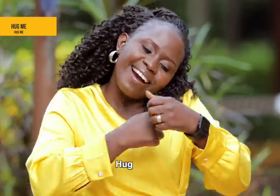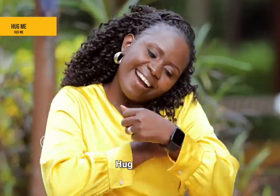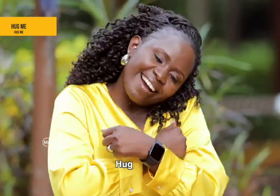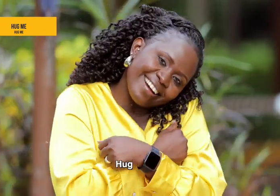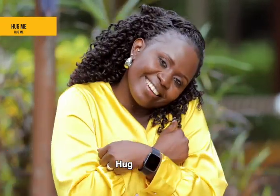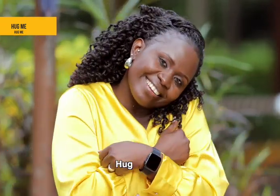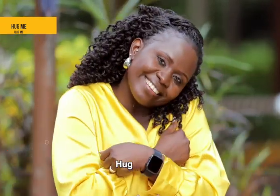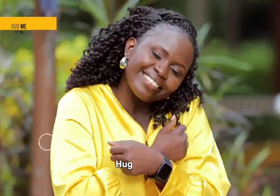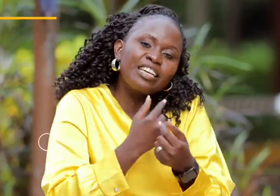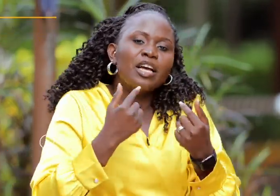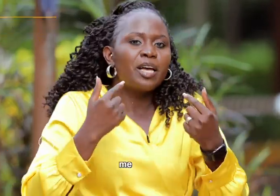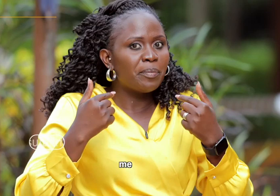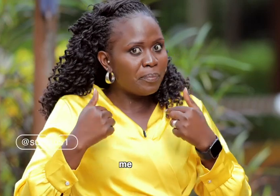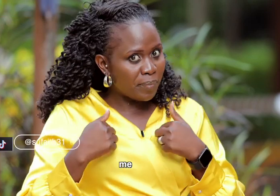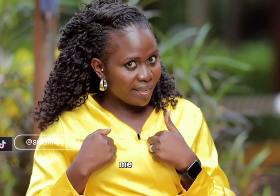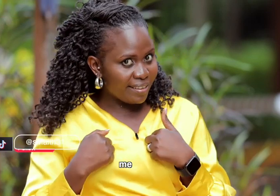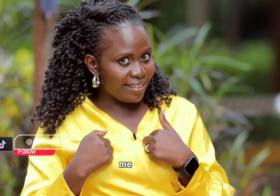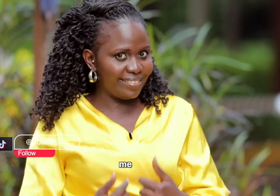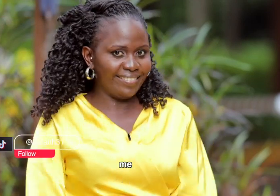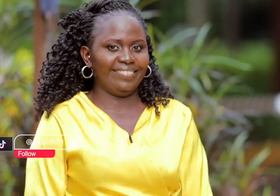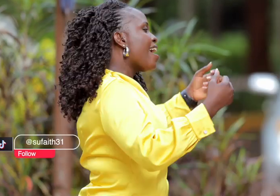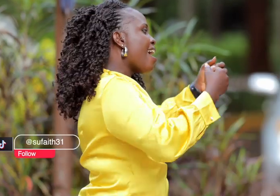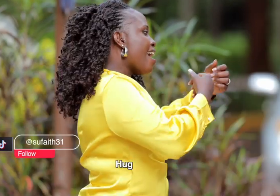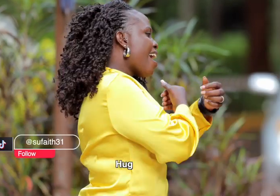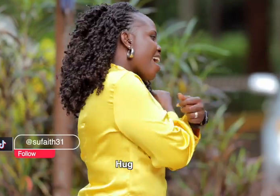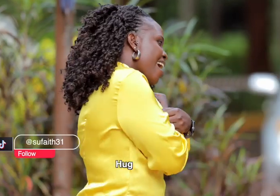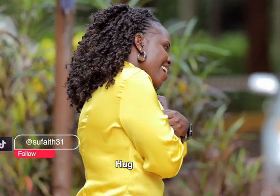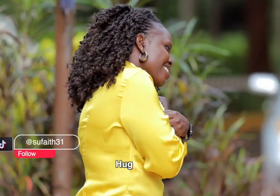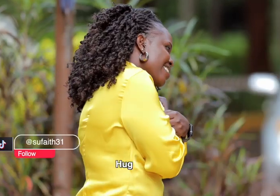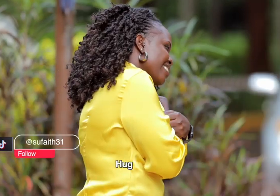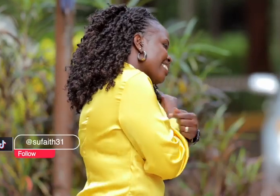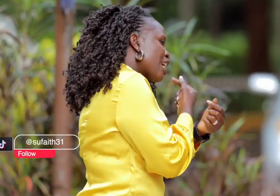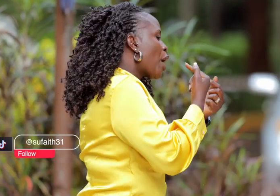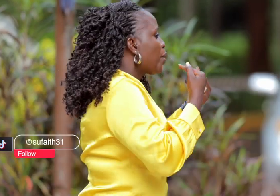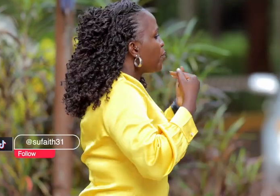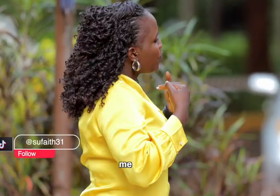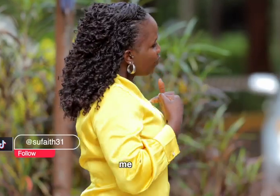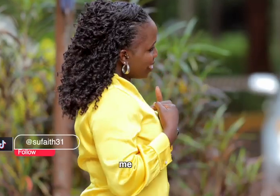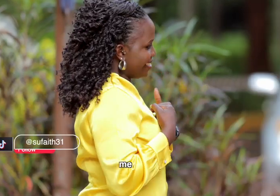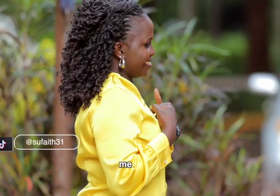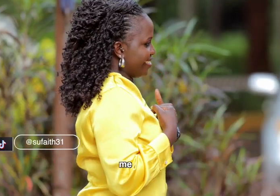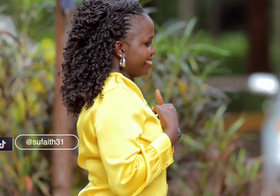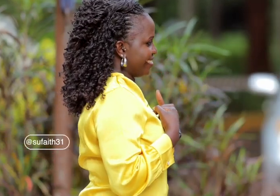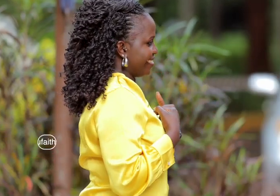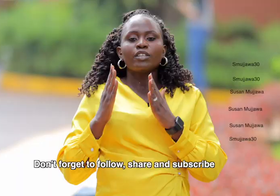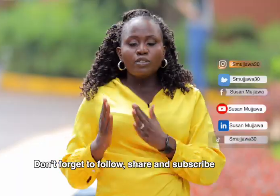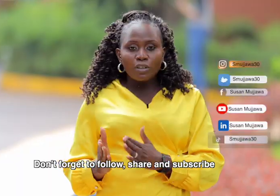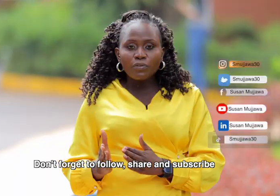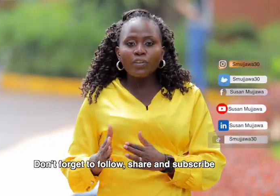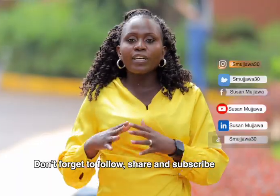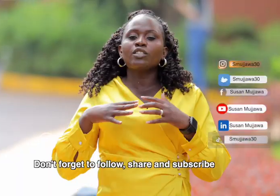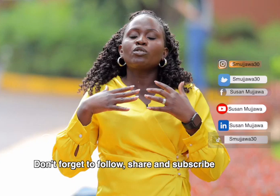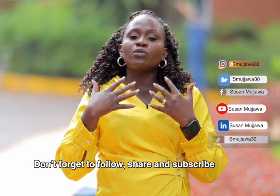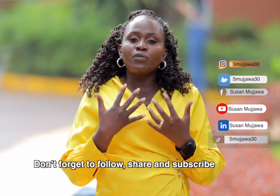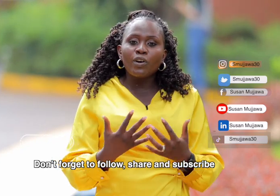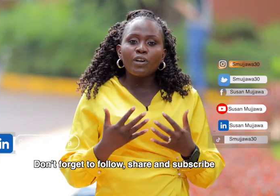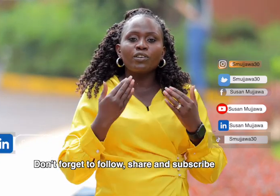Hug me Hug me Don't forget to follow,